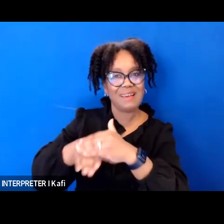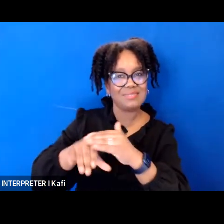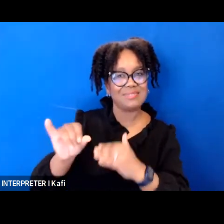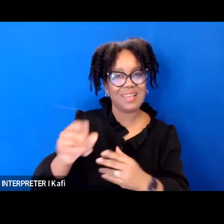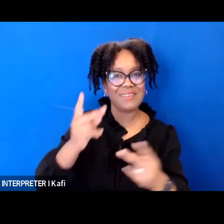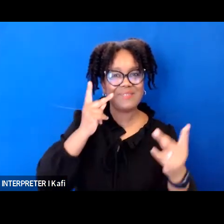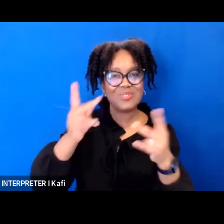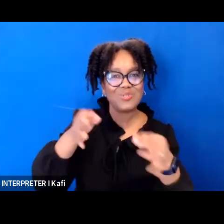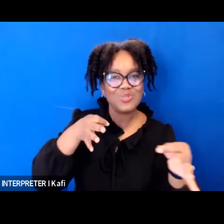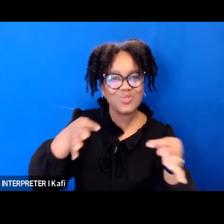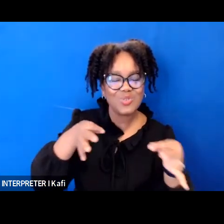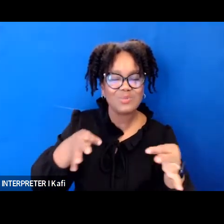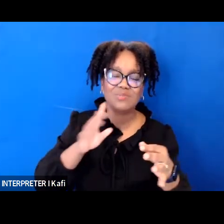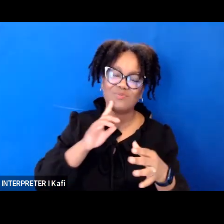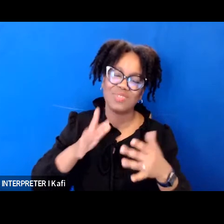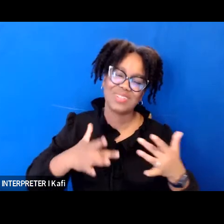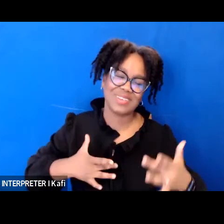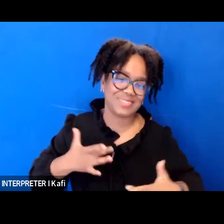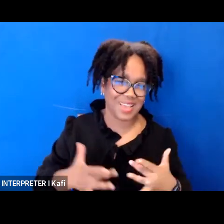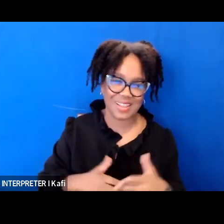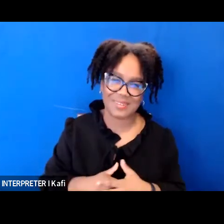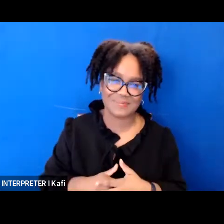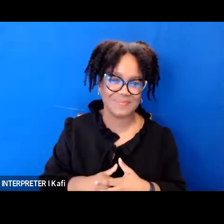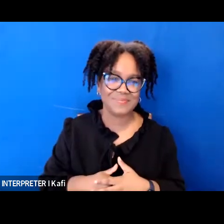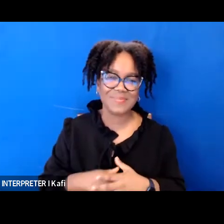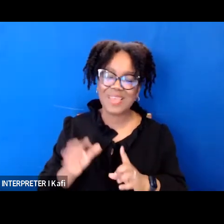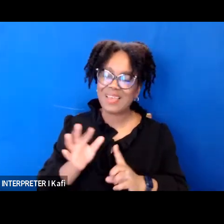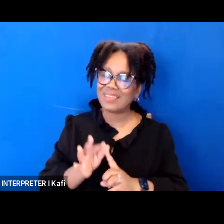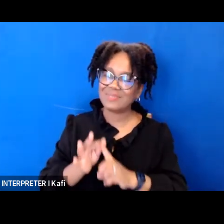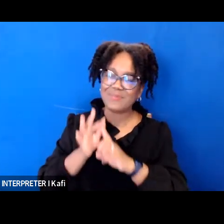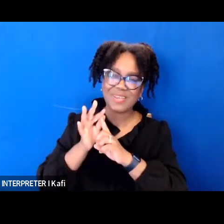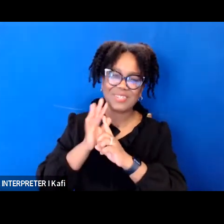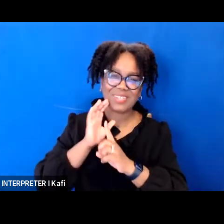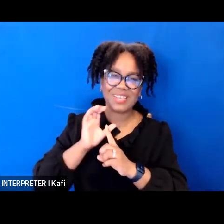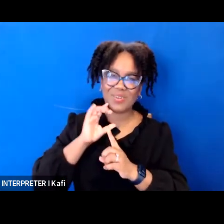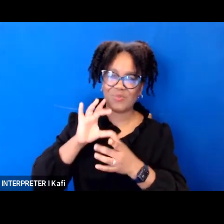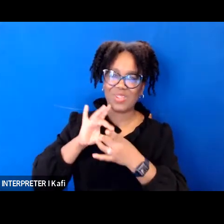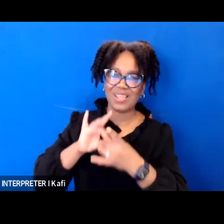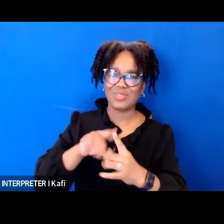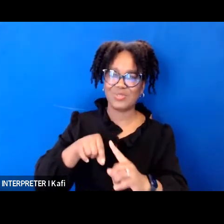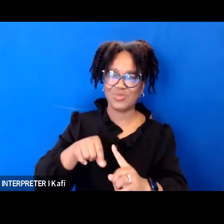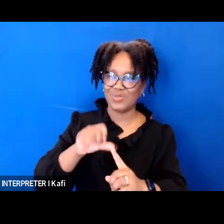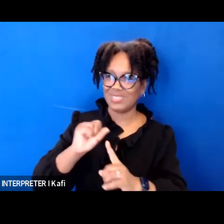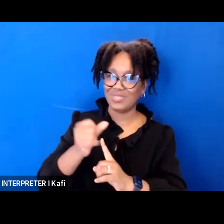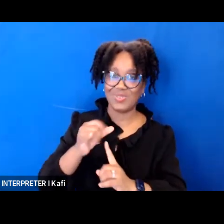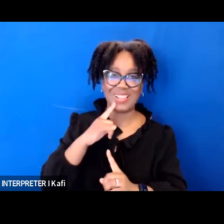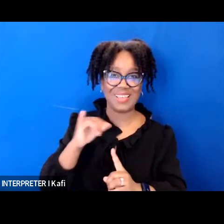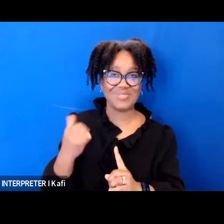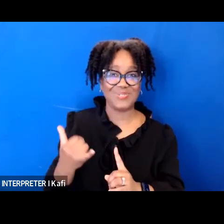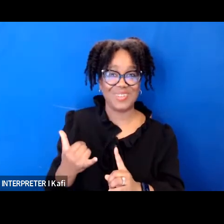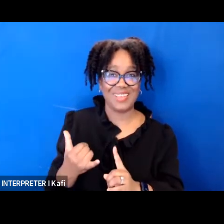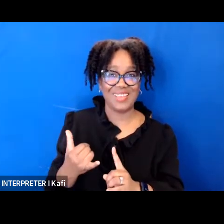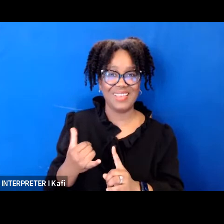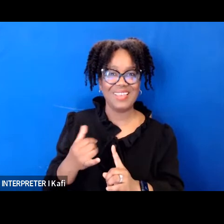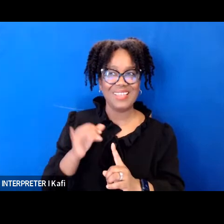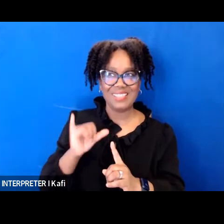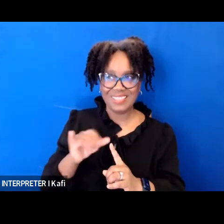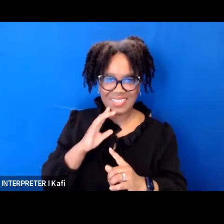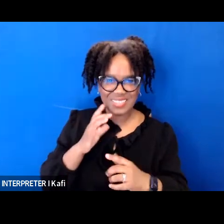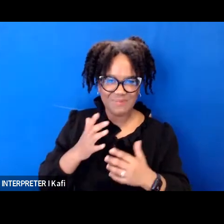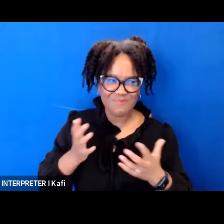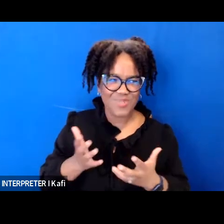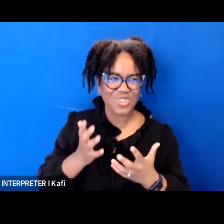of today to support and celebrate judge jackson i'm really excited